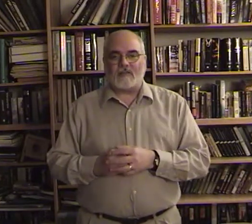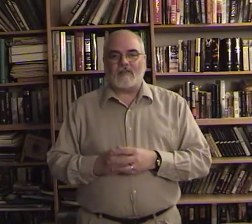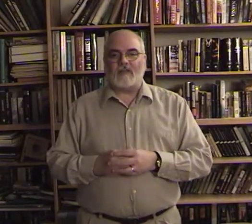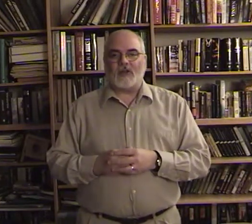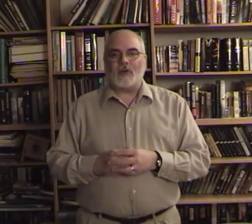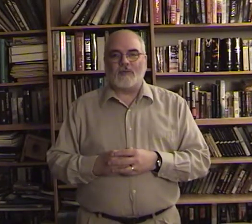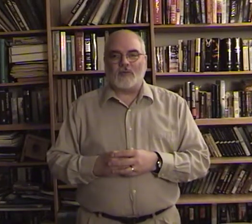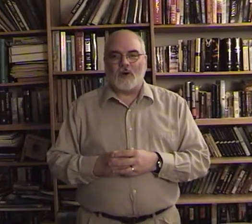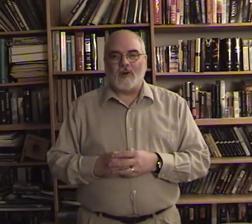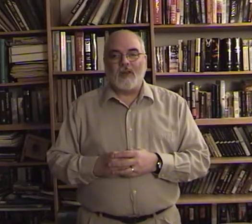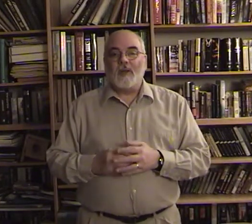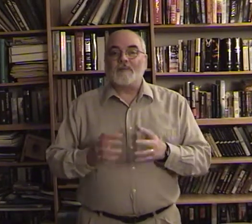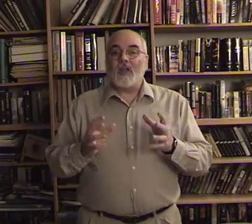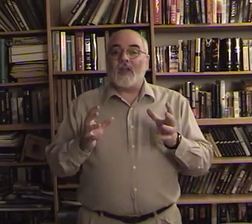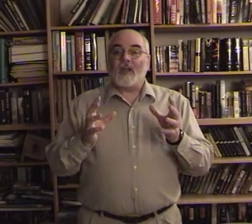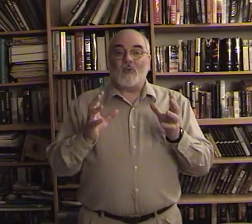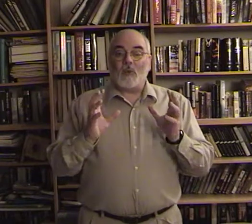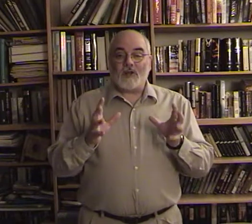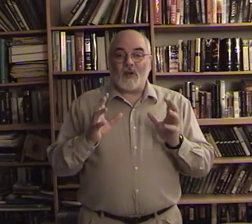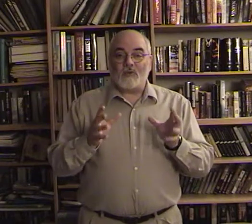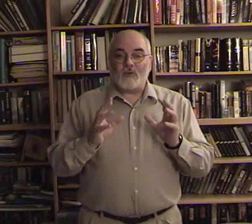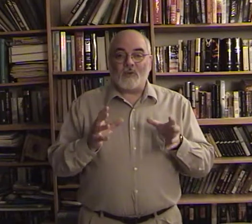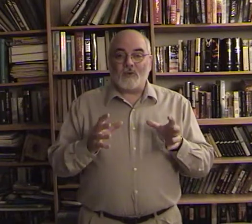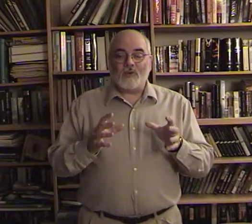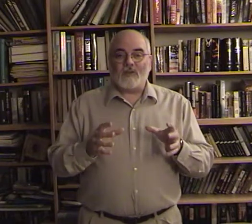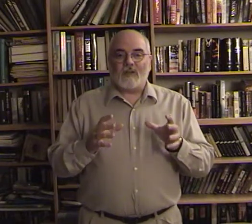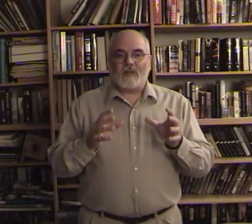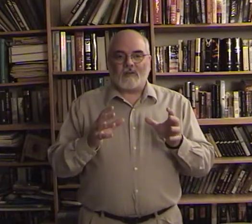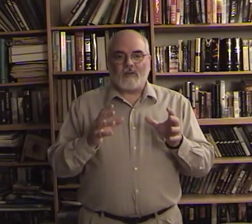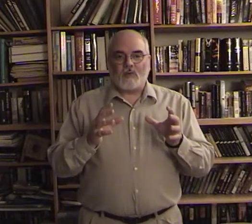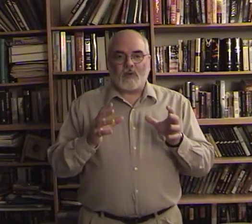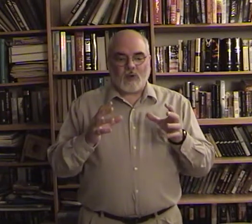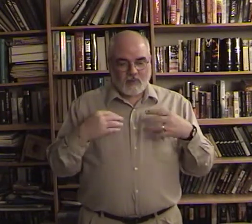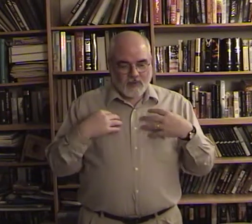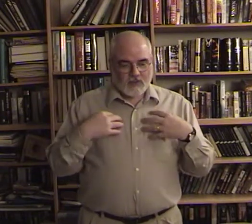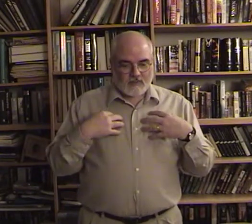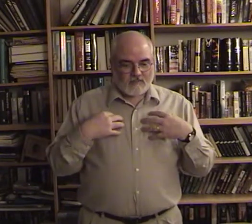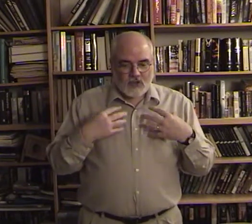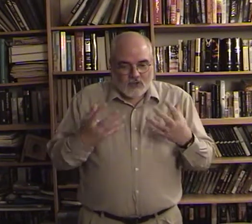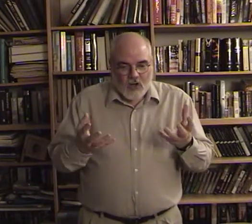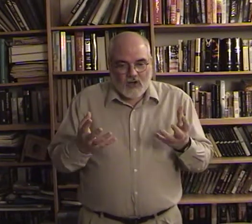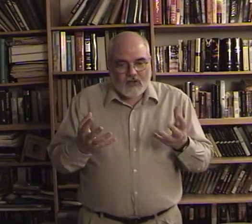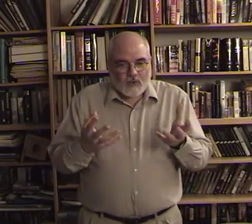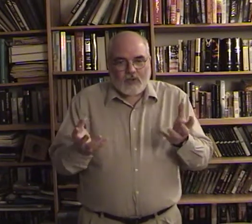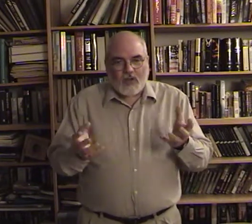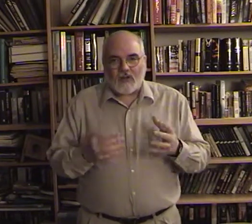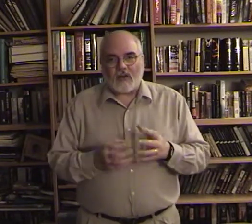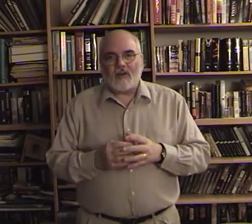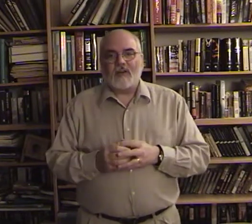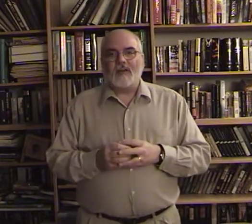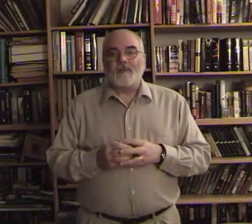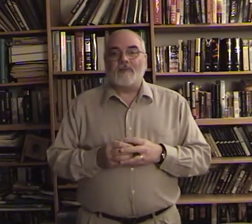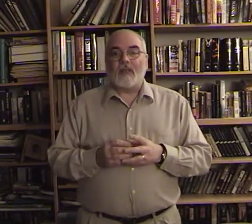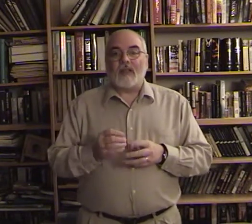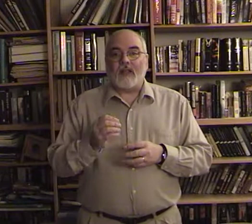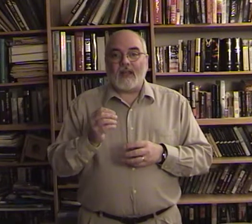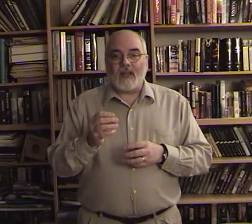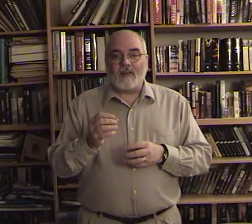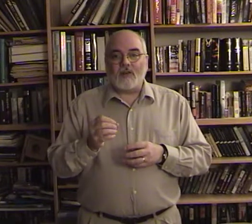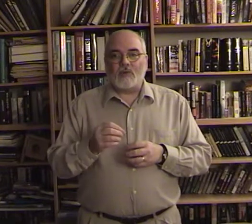lecture before we don't do when we are just talking to each other individual